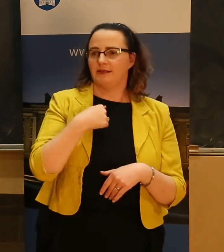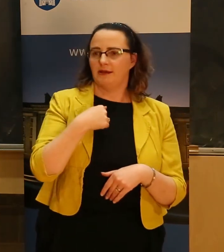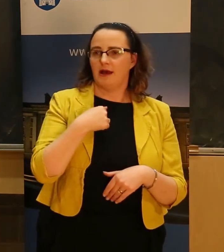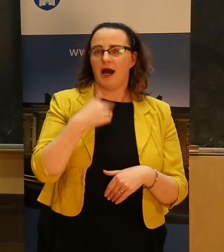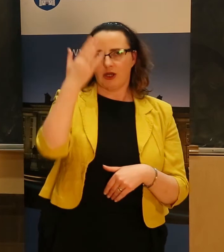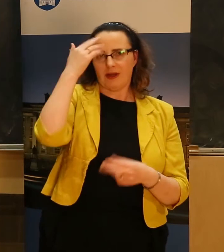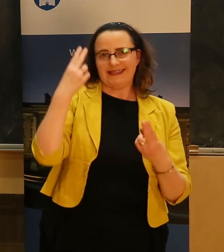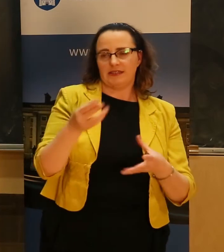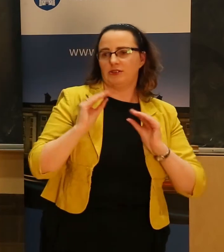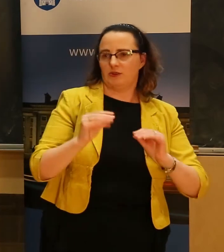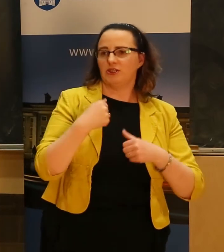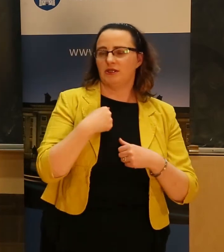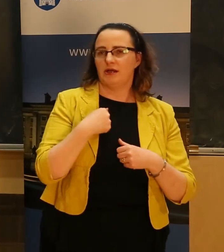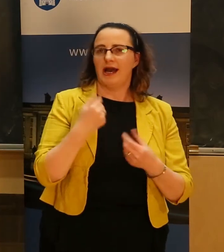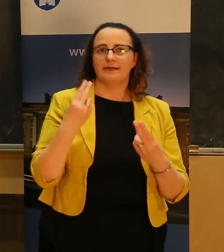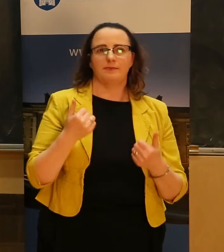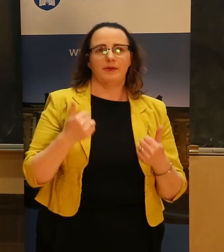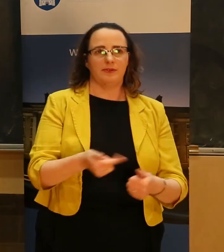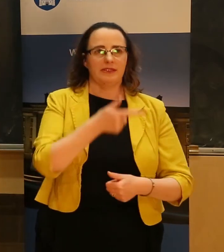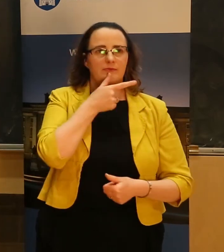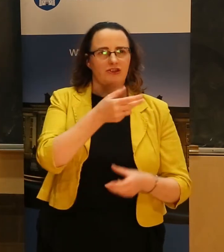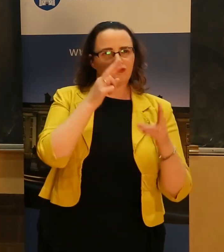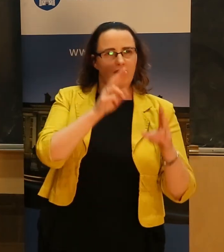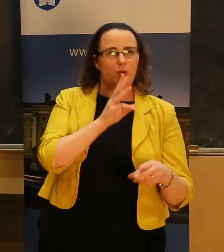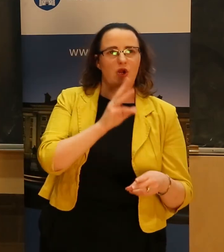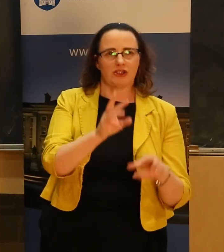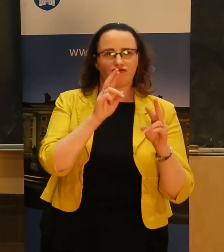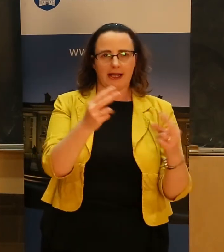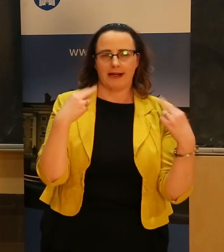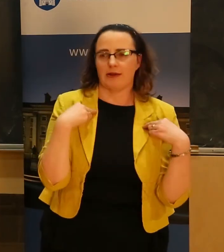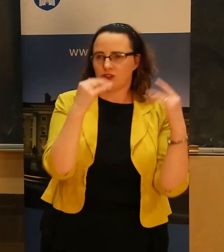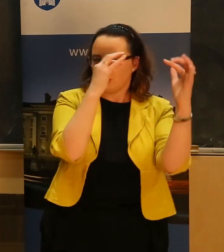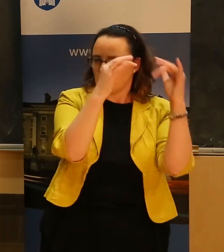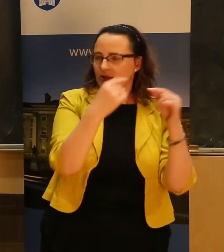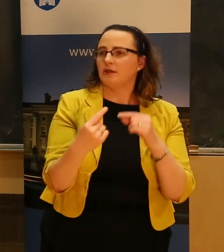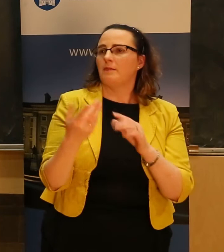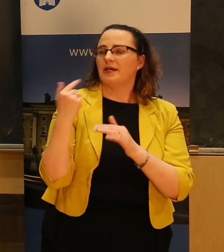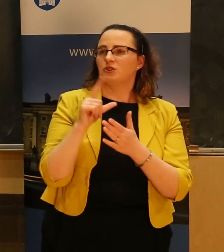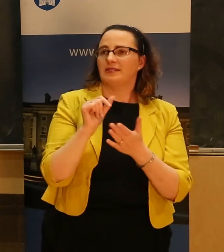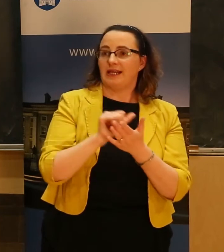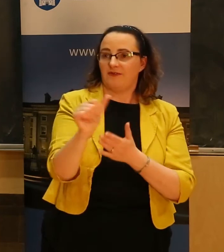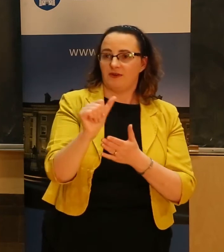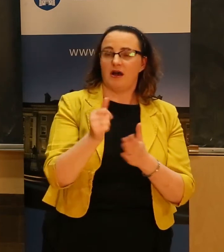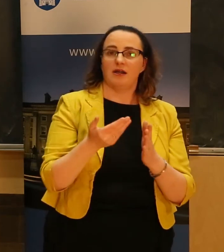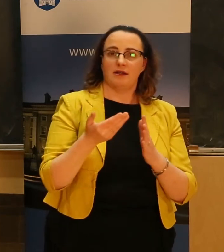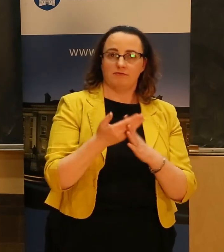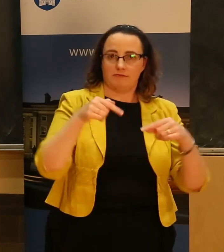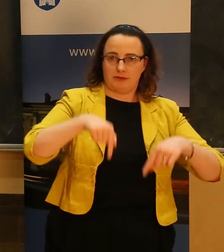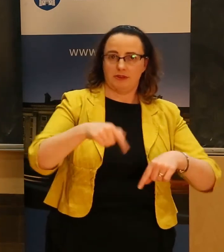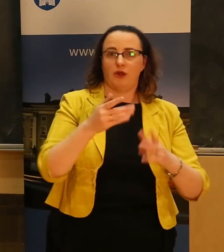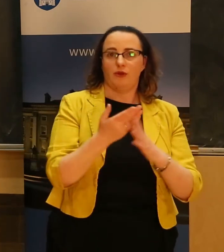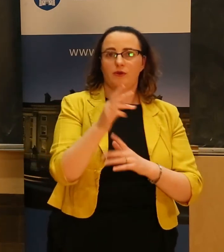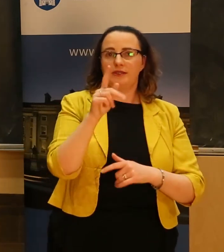needed education. I needed to be able to speak the right language. In 2011 I rolled in Trinity through the Access programme.